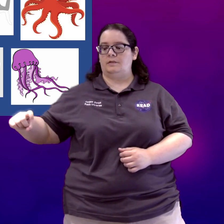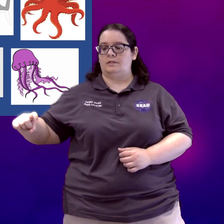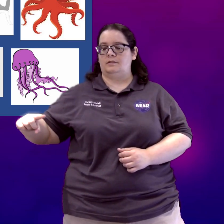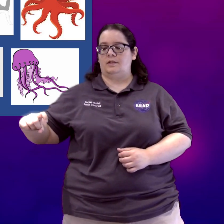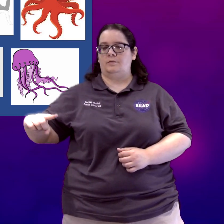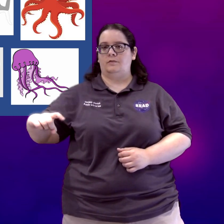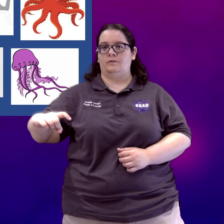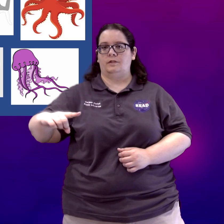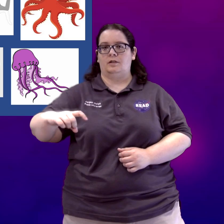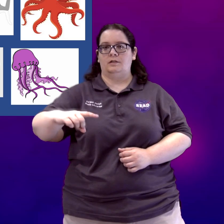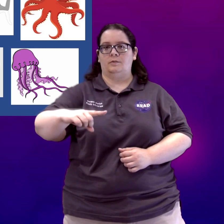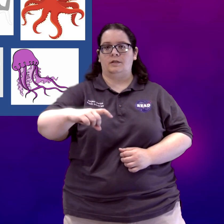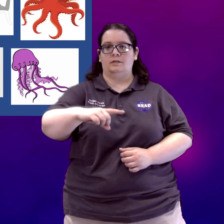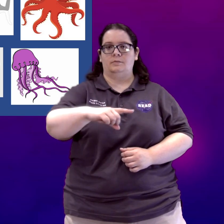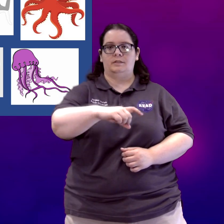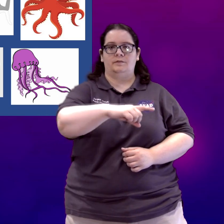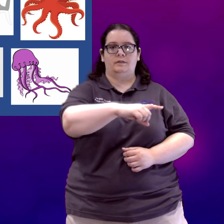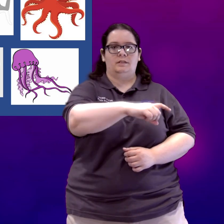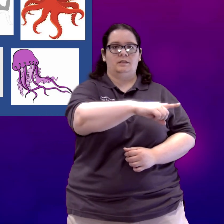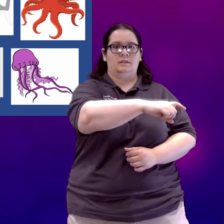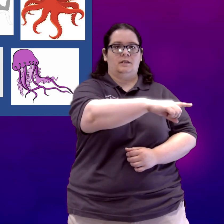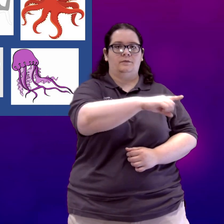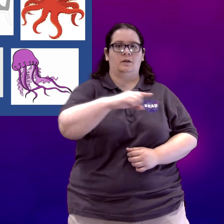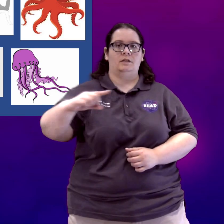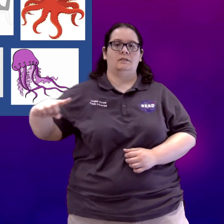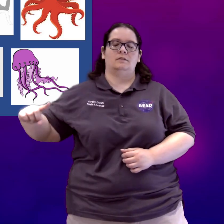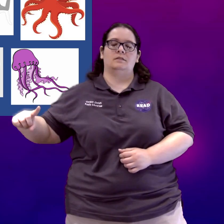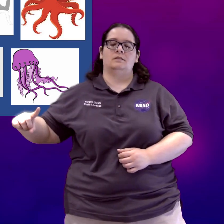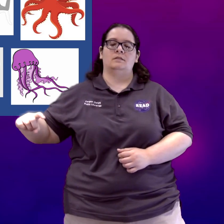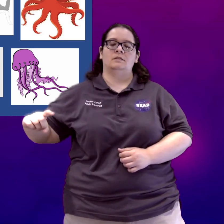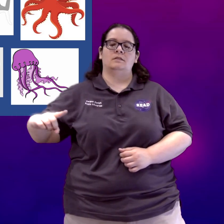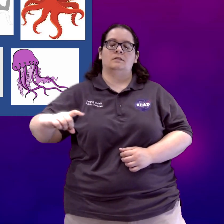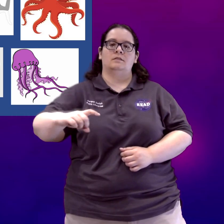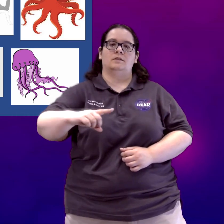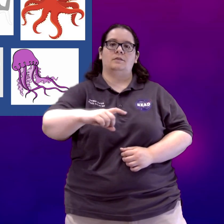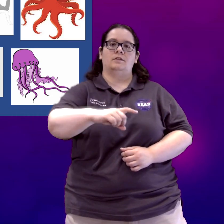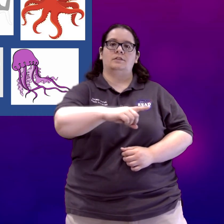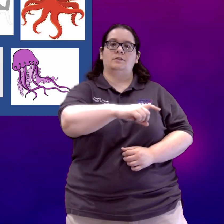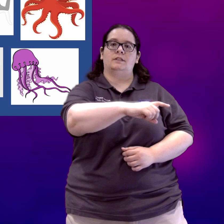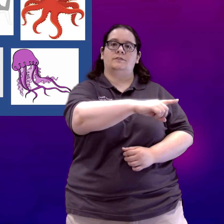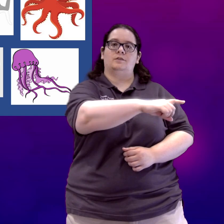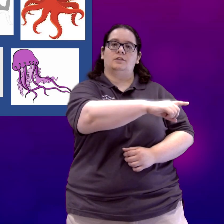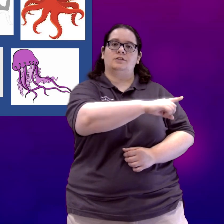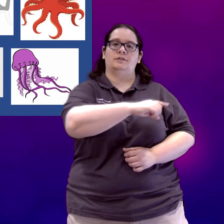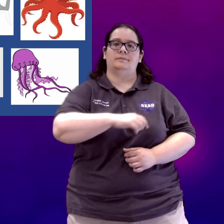they move along in the water a little bit differently, kind of crawling. So you can also do this for shrimp.